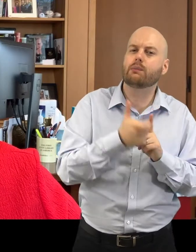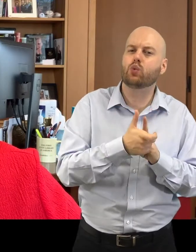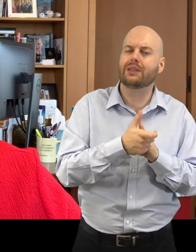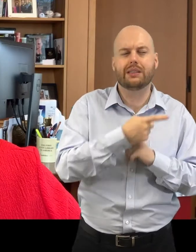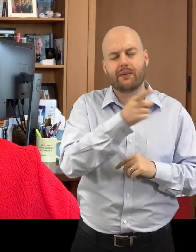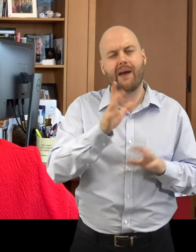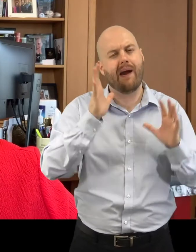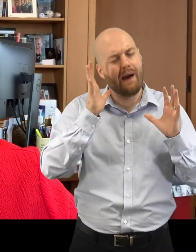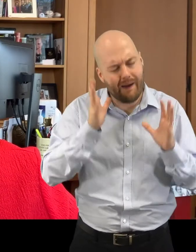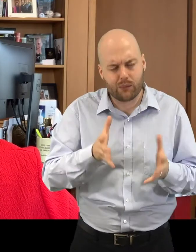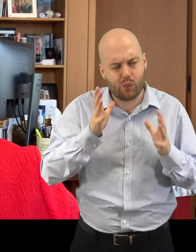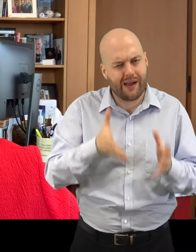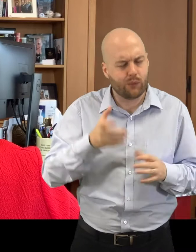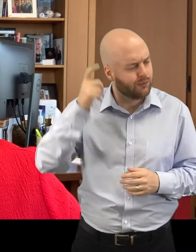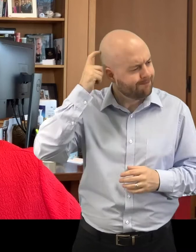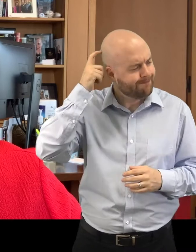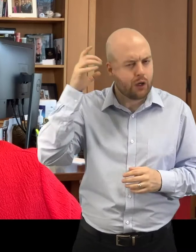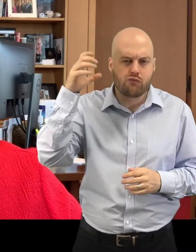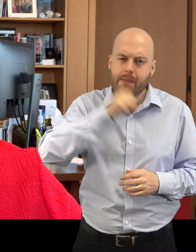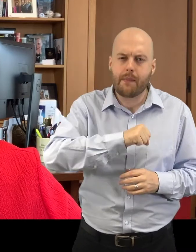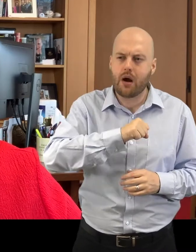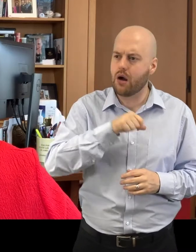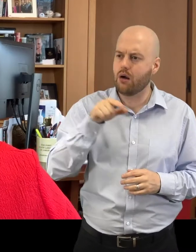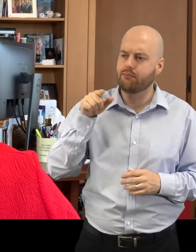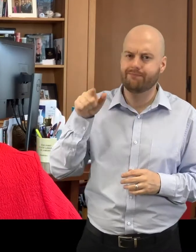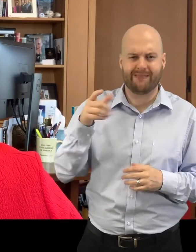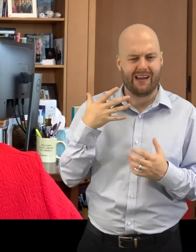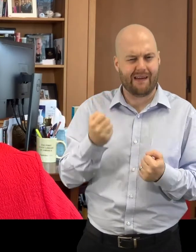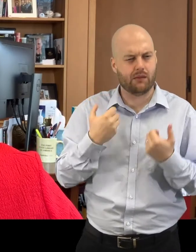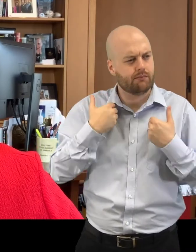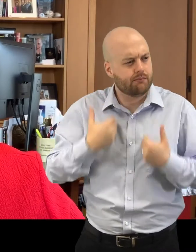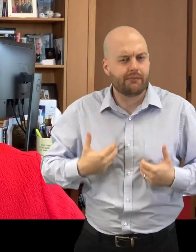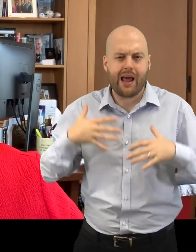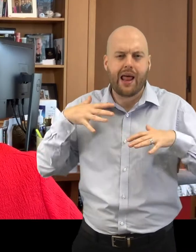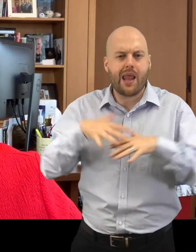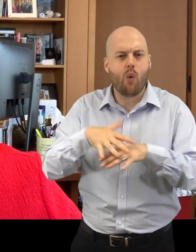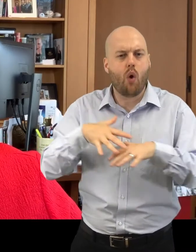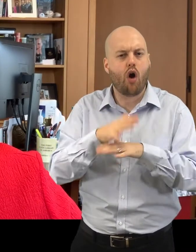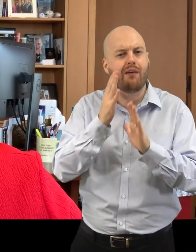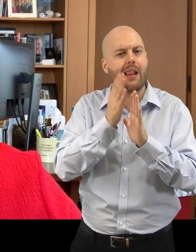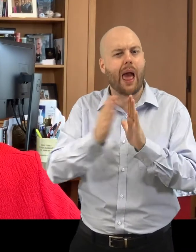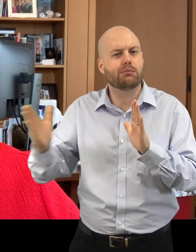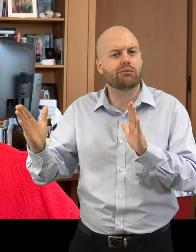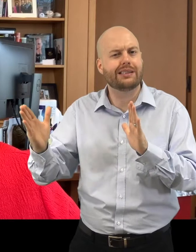will consider the network of libraries throughout